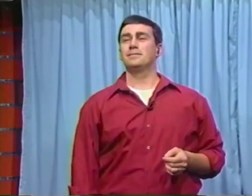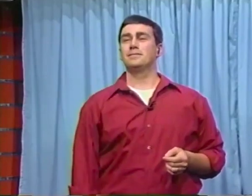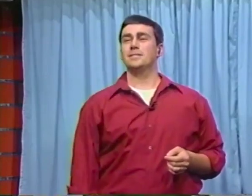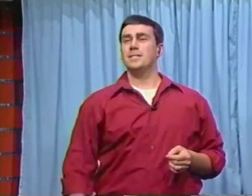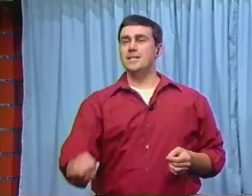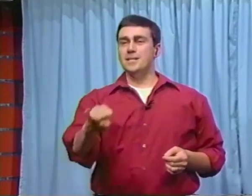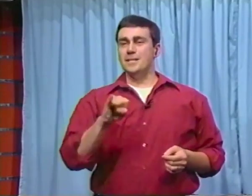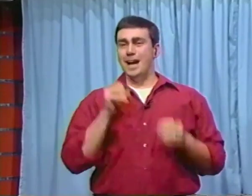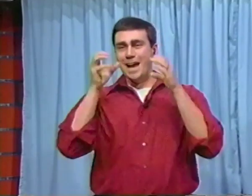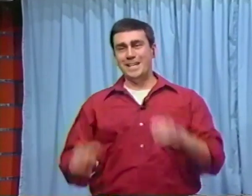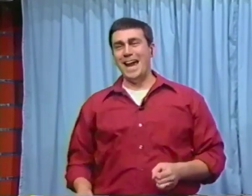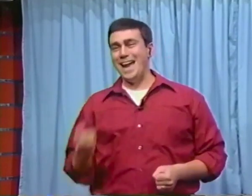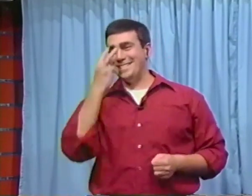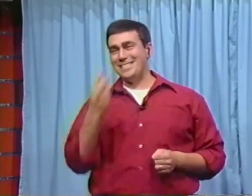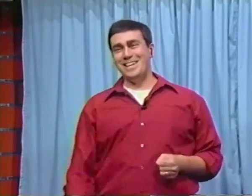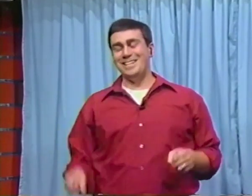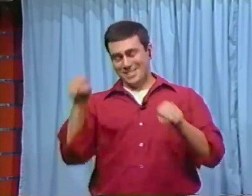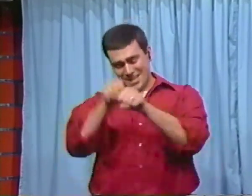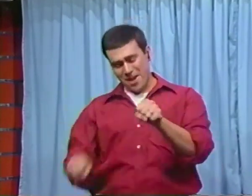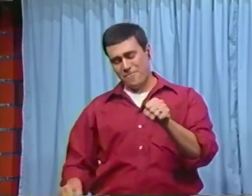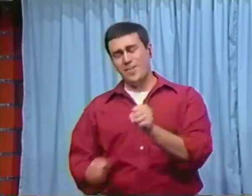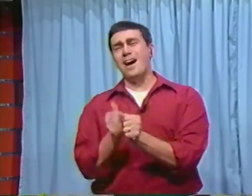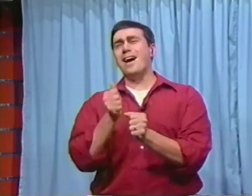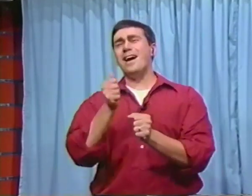I can't see so far